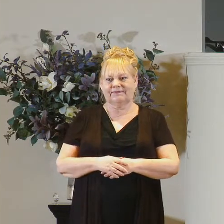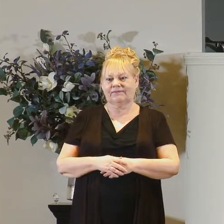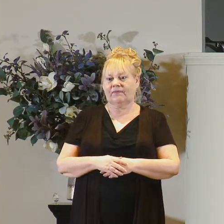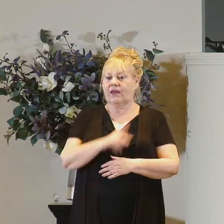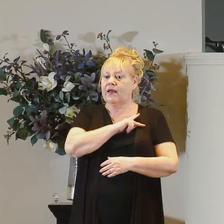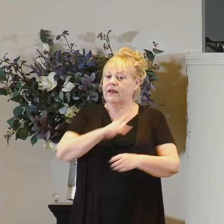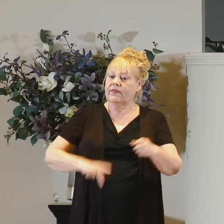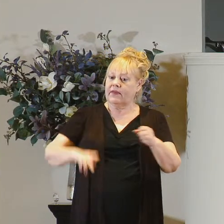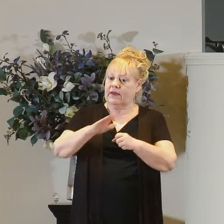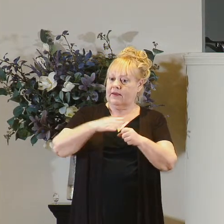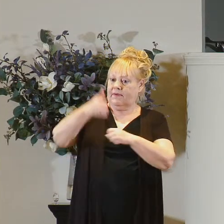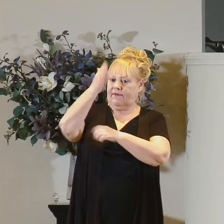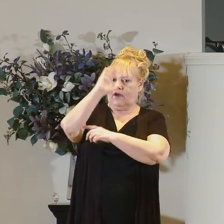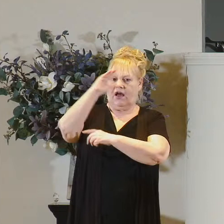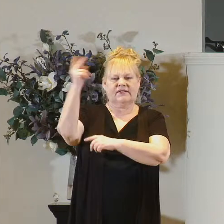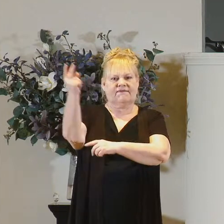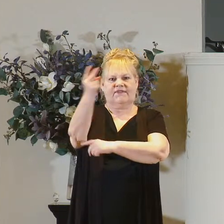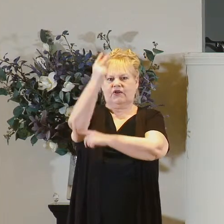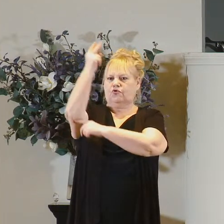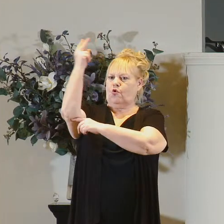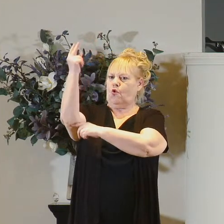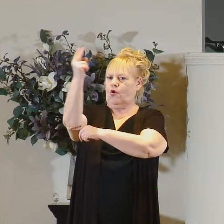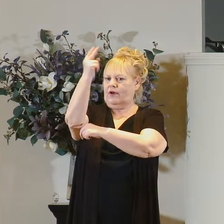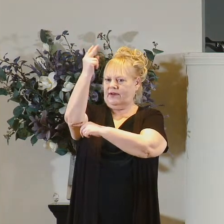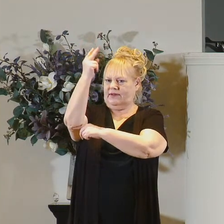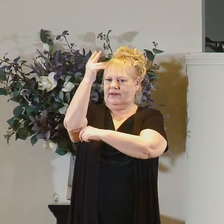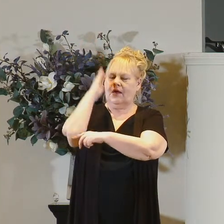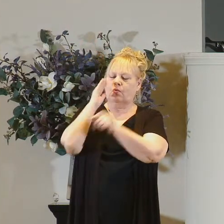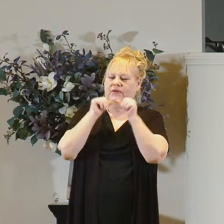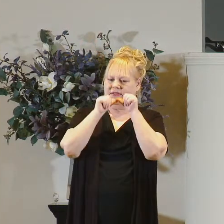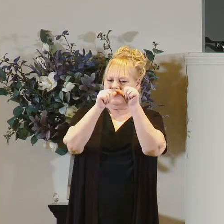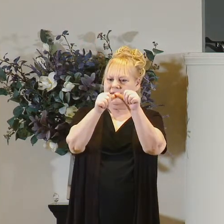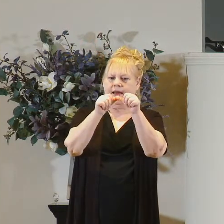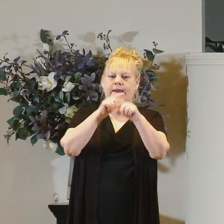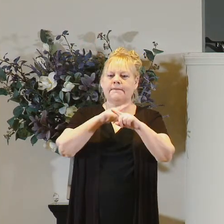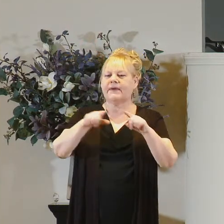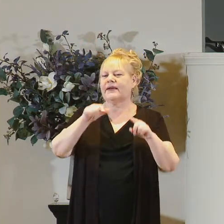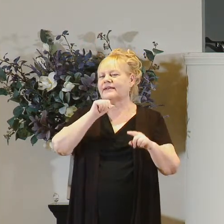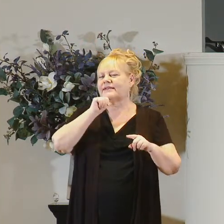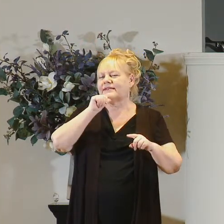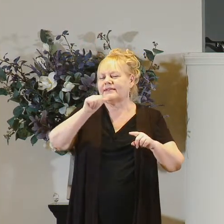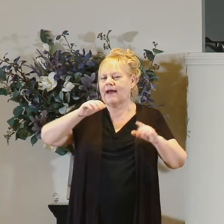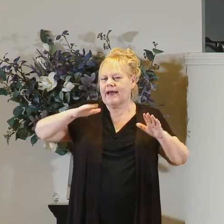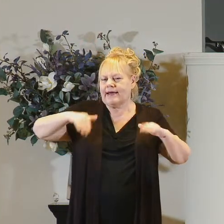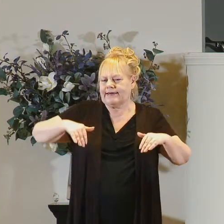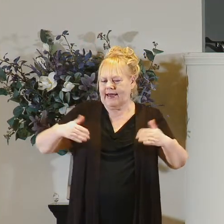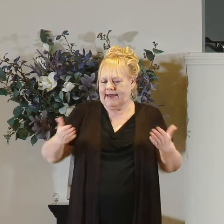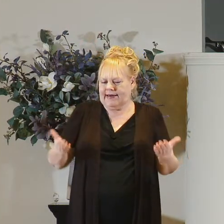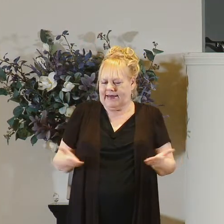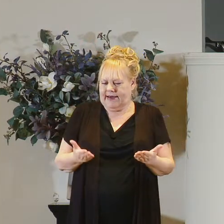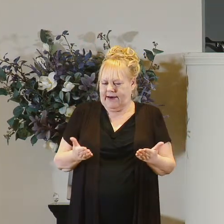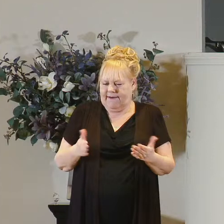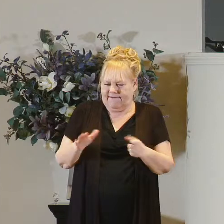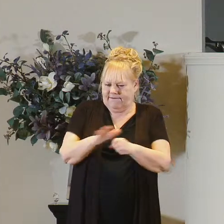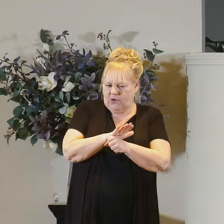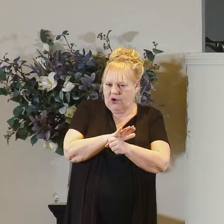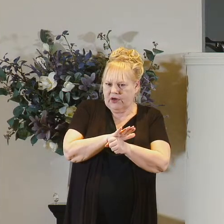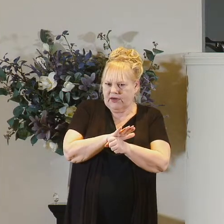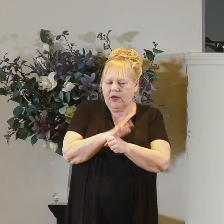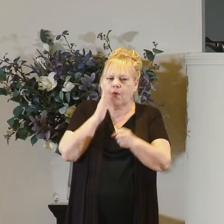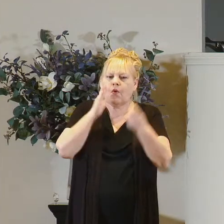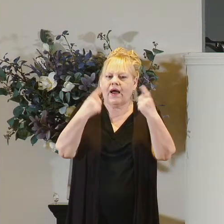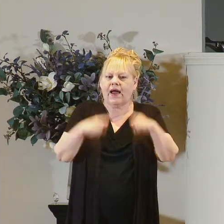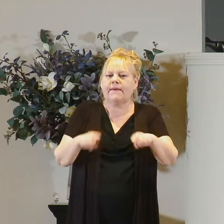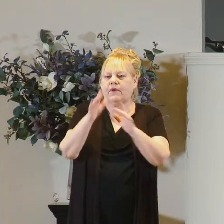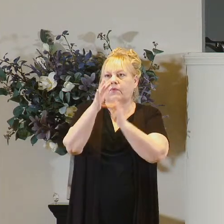the kingdom of god is victorious and is here to stay but it's not yet here in its completeness that's what's to happen